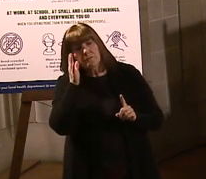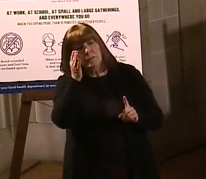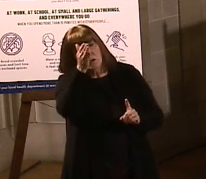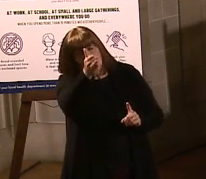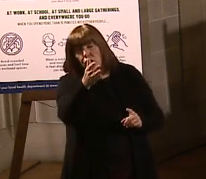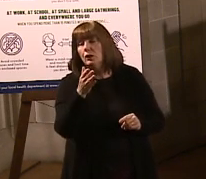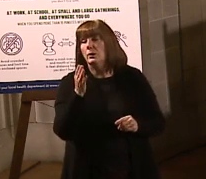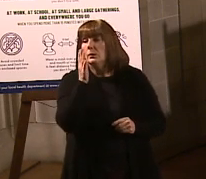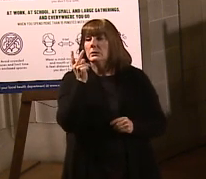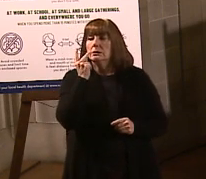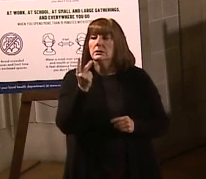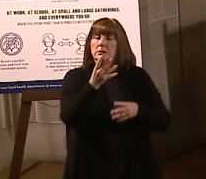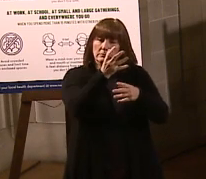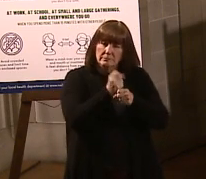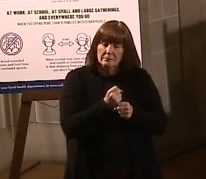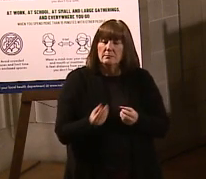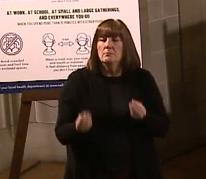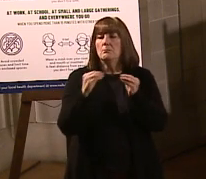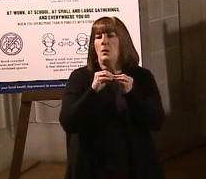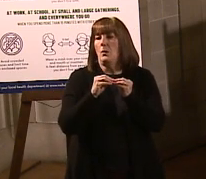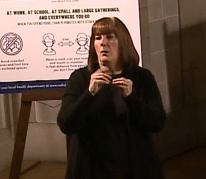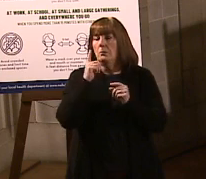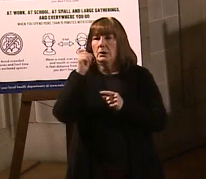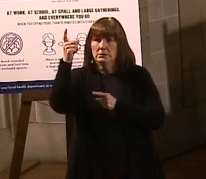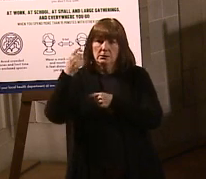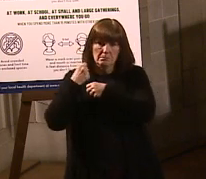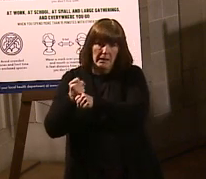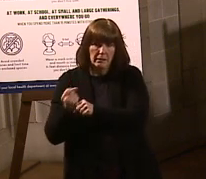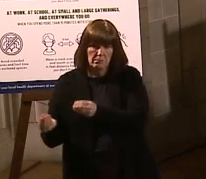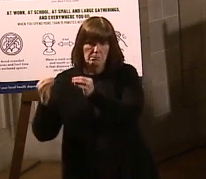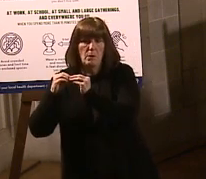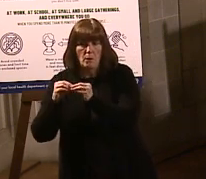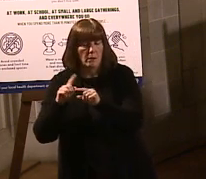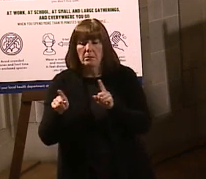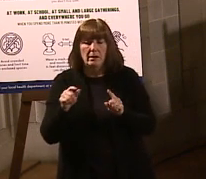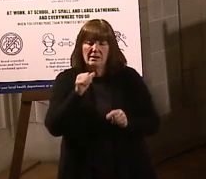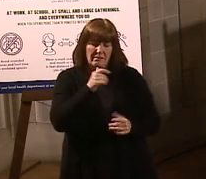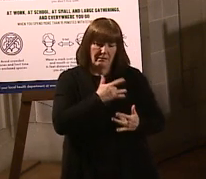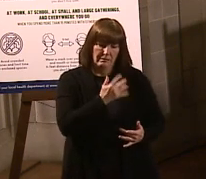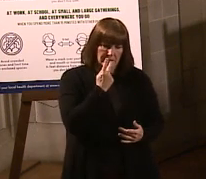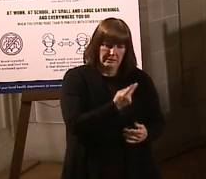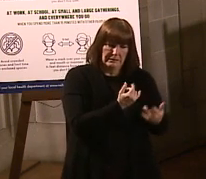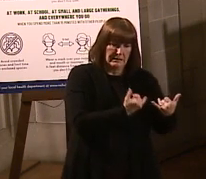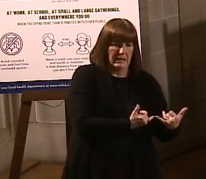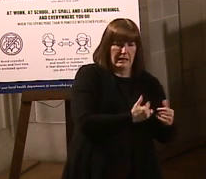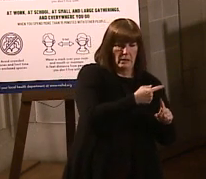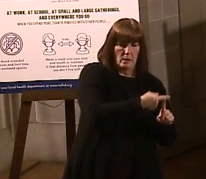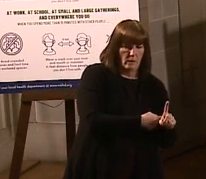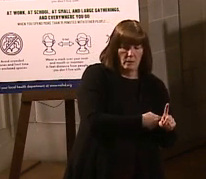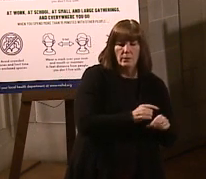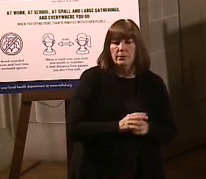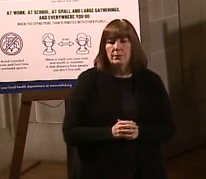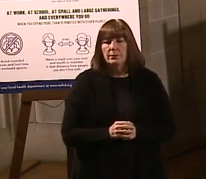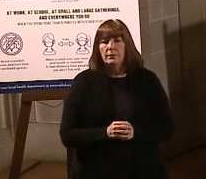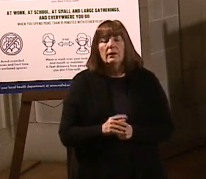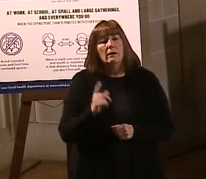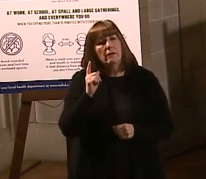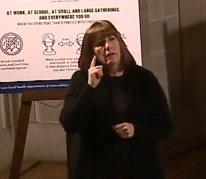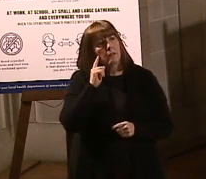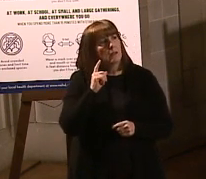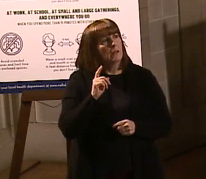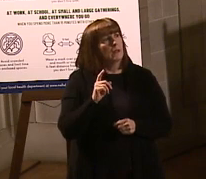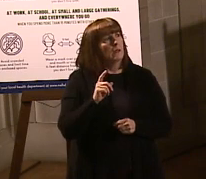see more vaccine, that there's increased production, but we're not likely to see that. And then also, I believe, and this was